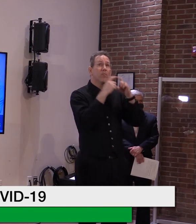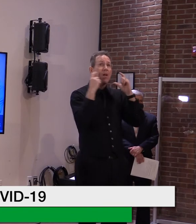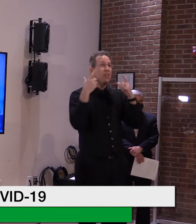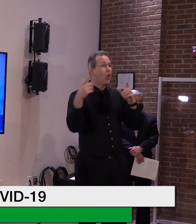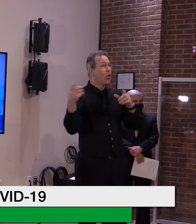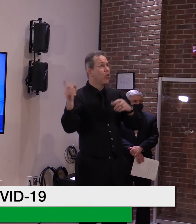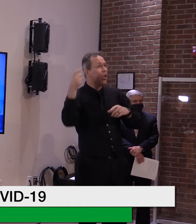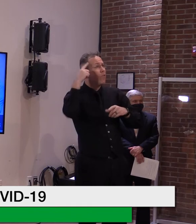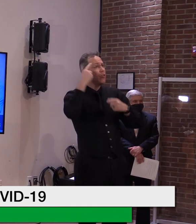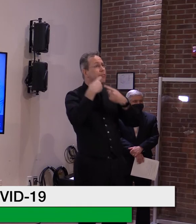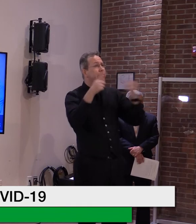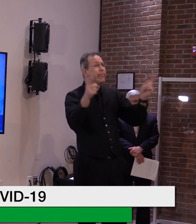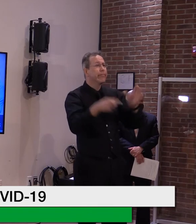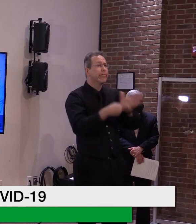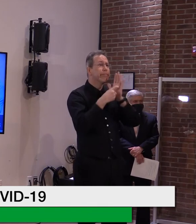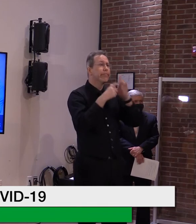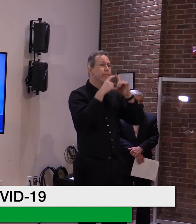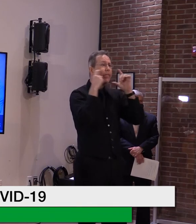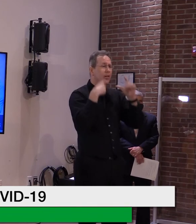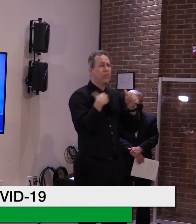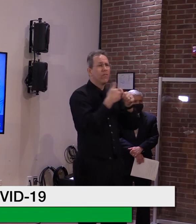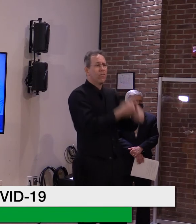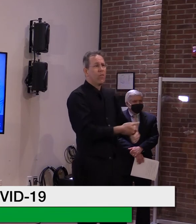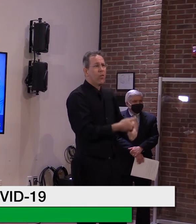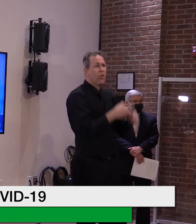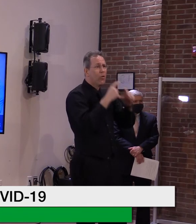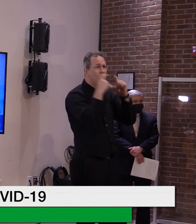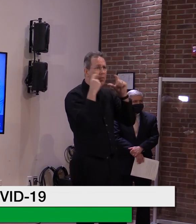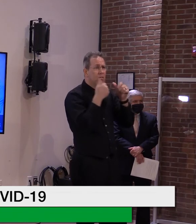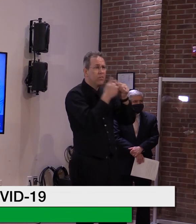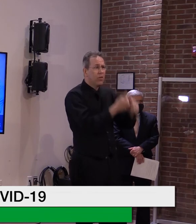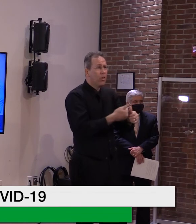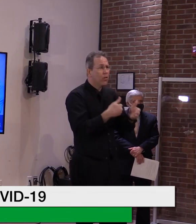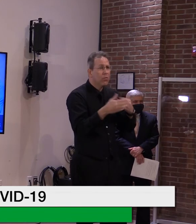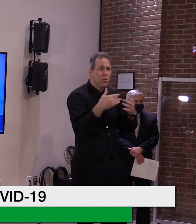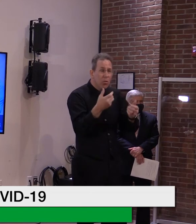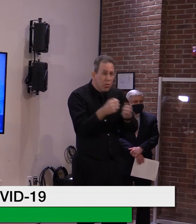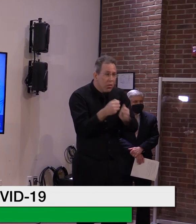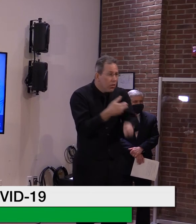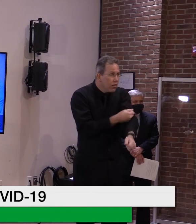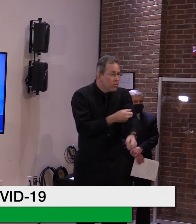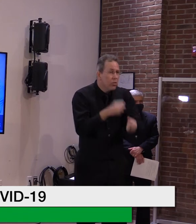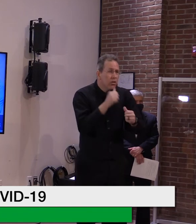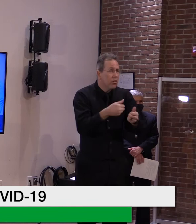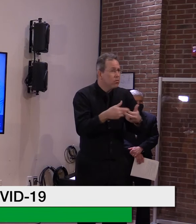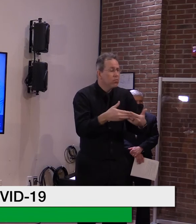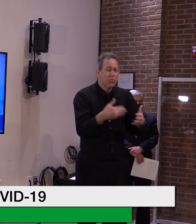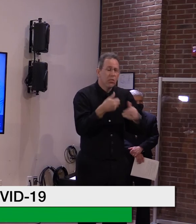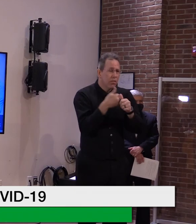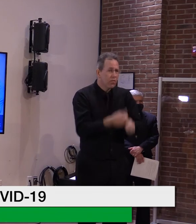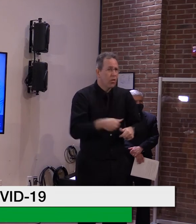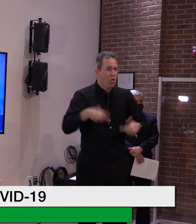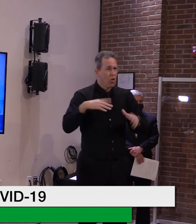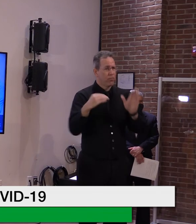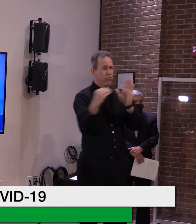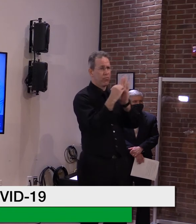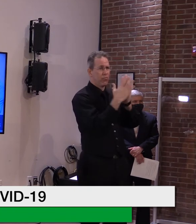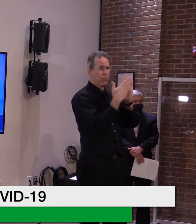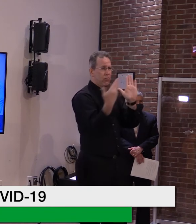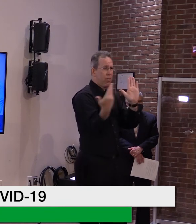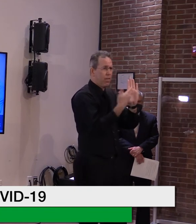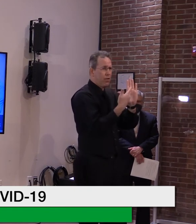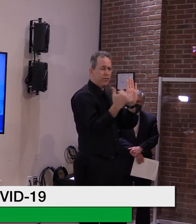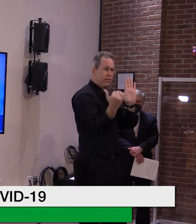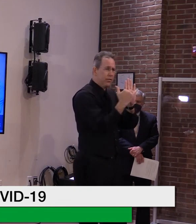for some period of time, even as vaccine continues to mitigate spread. So it's not an issue yet. It is something